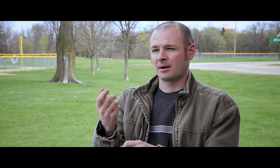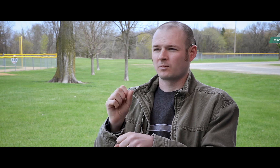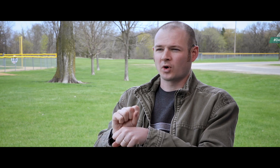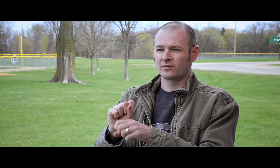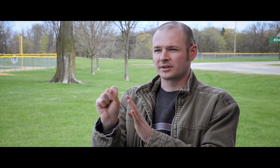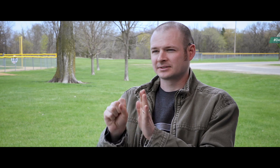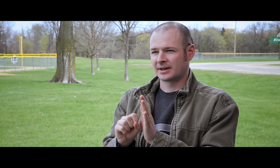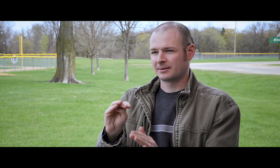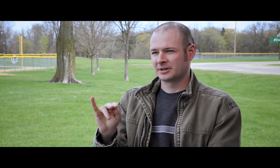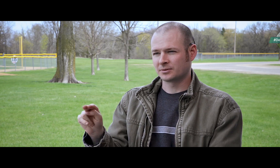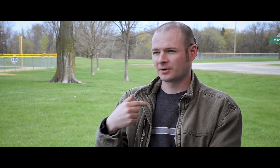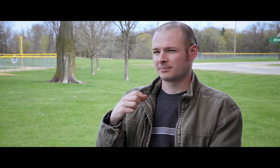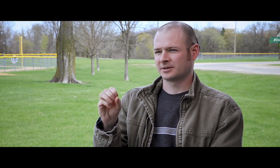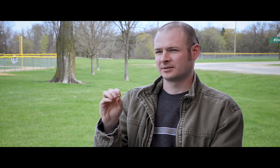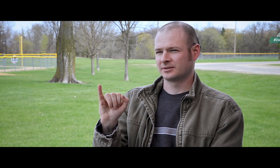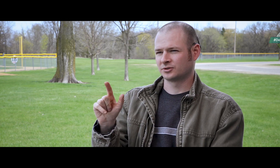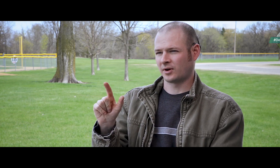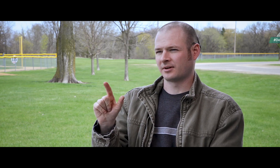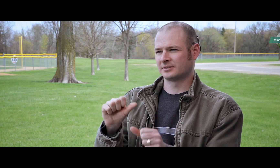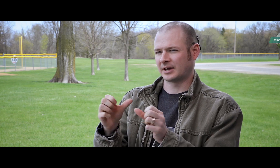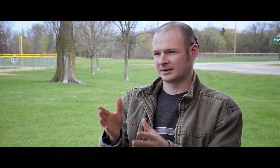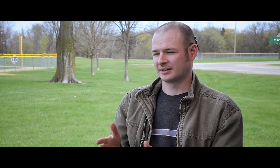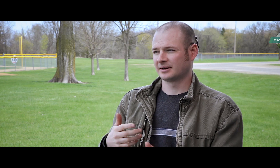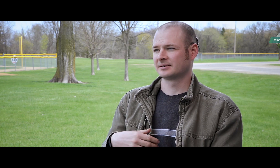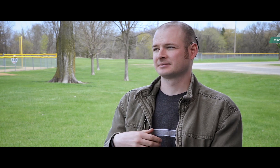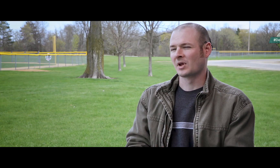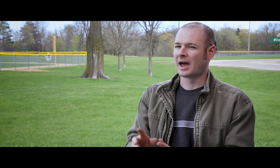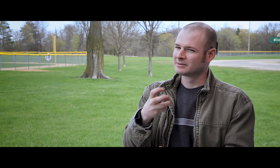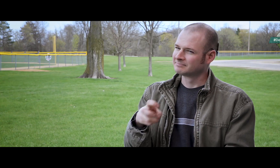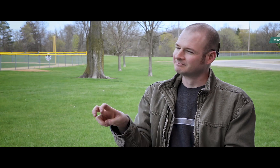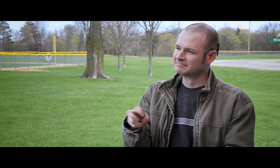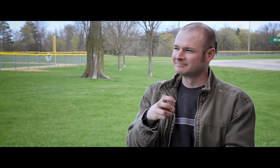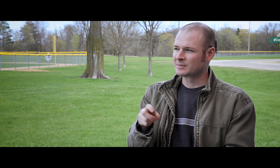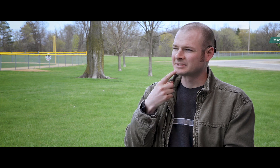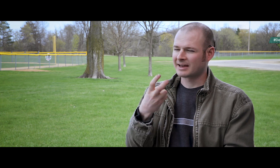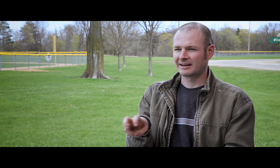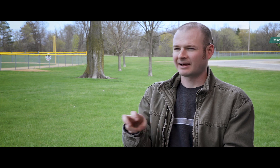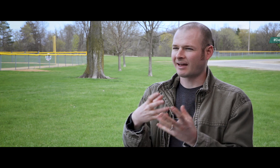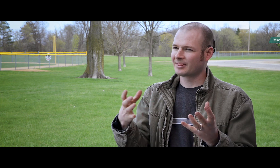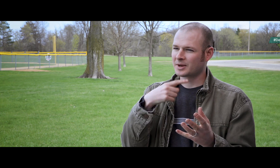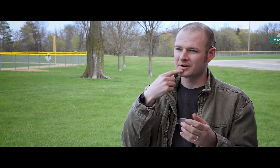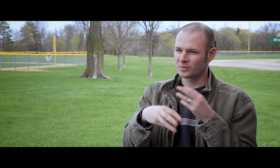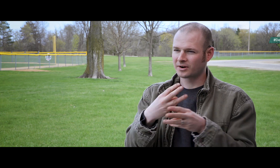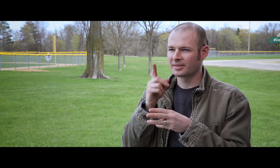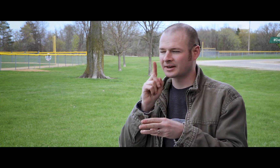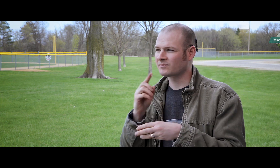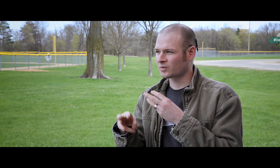I work for the state of Minnesota as a soil scientist. I would say I go back and forth between the deaf and hearing